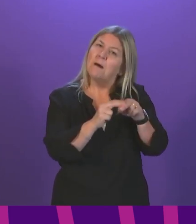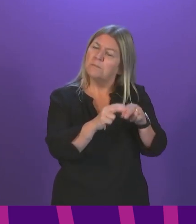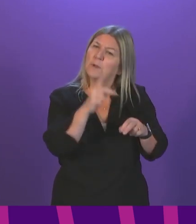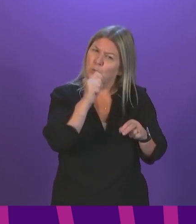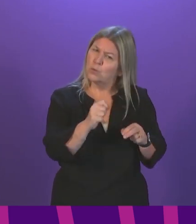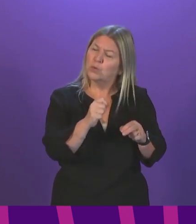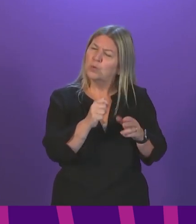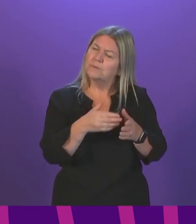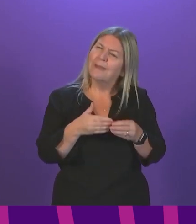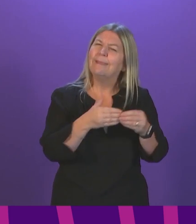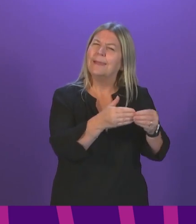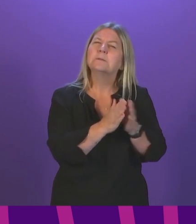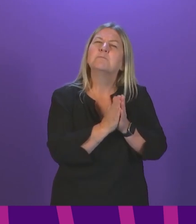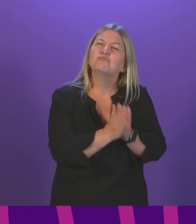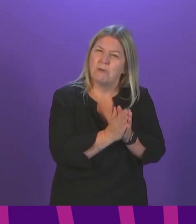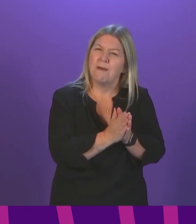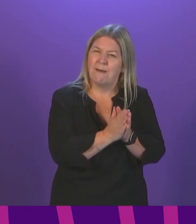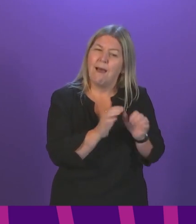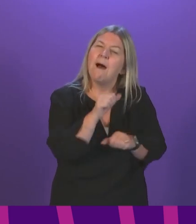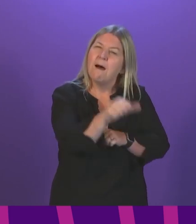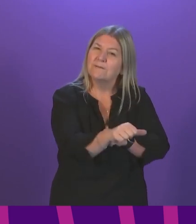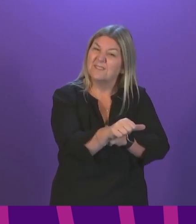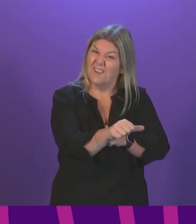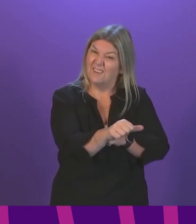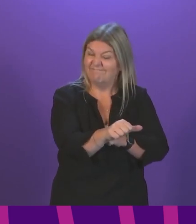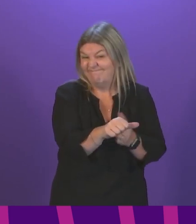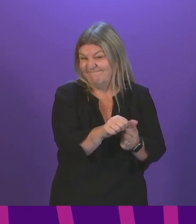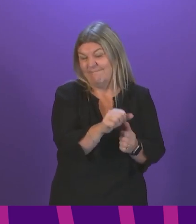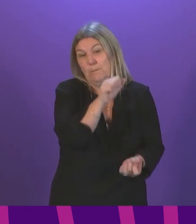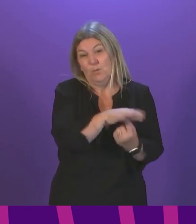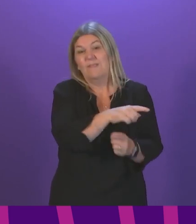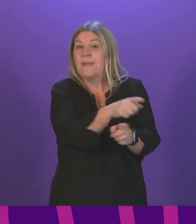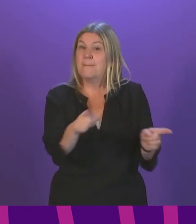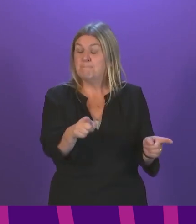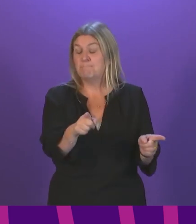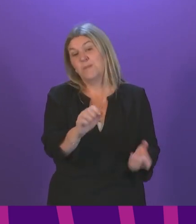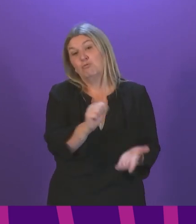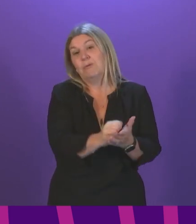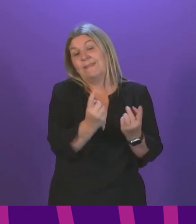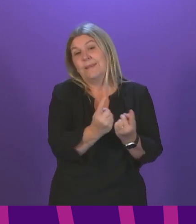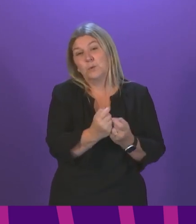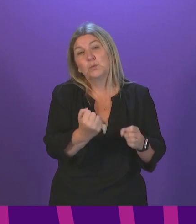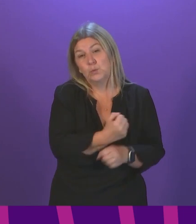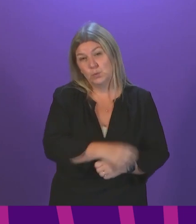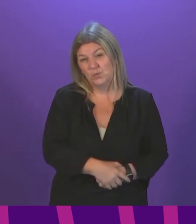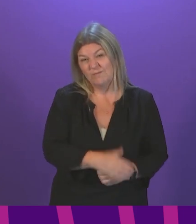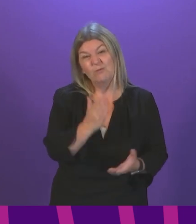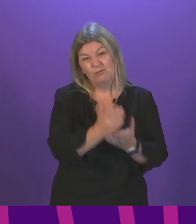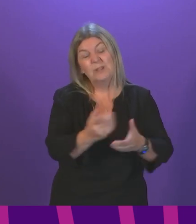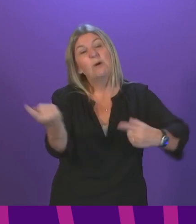This was important to them. It was the right thing to do and benefited everyone.